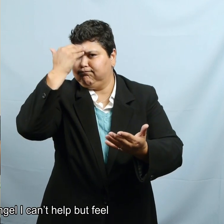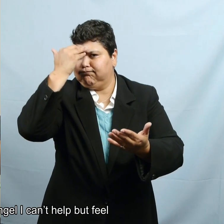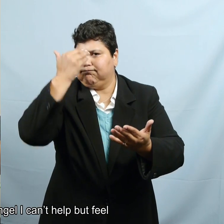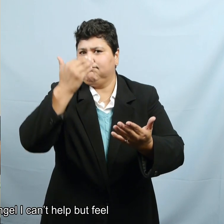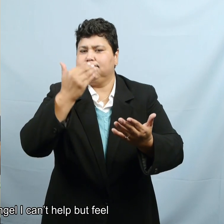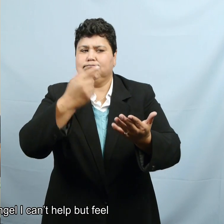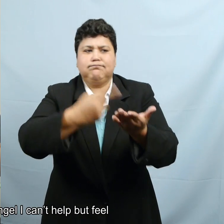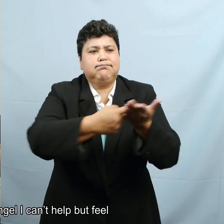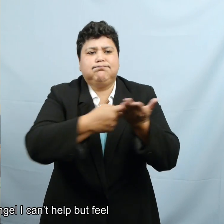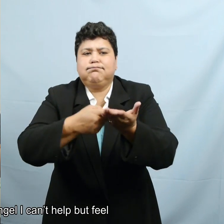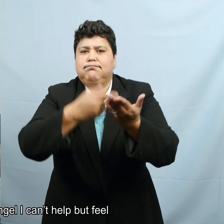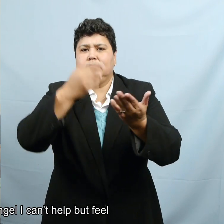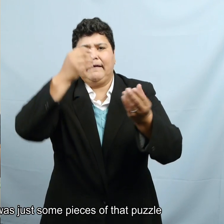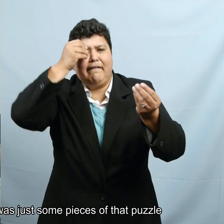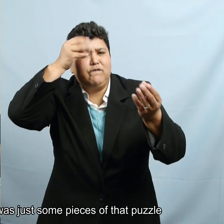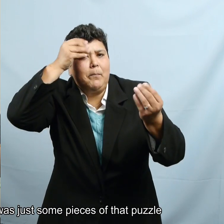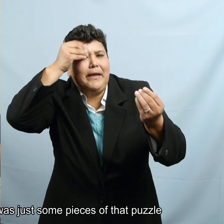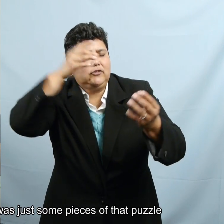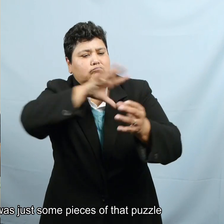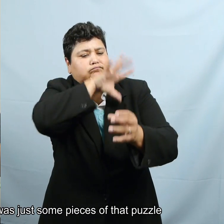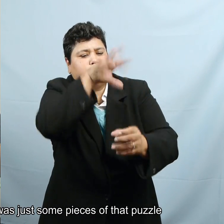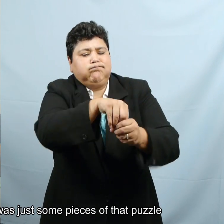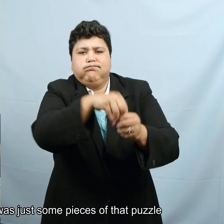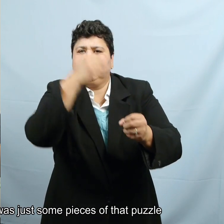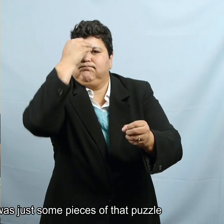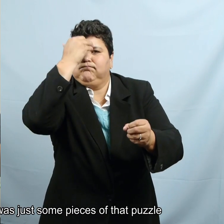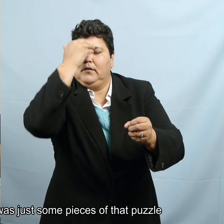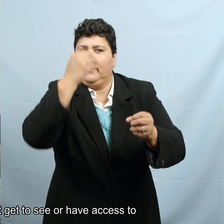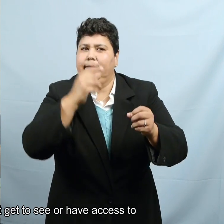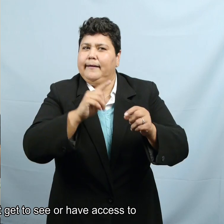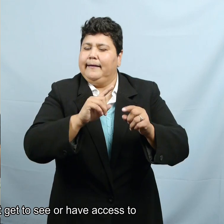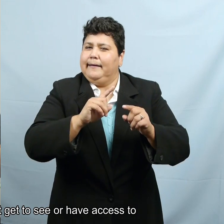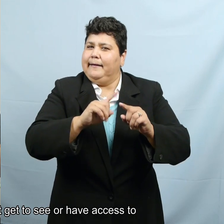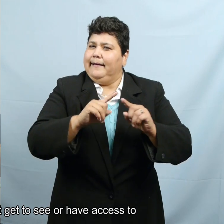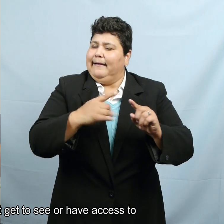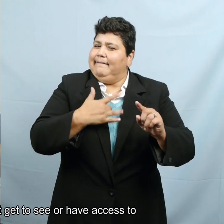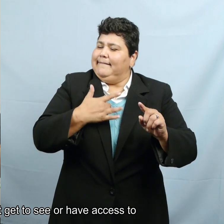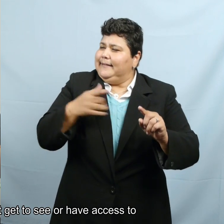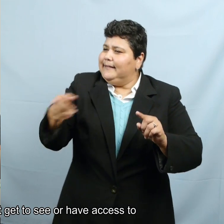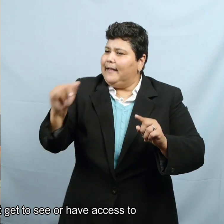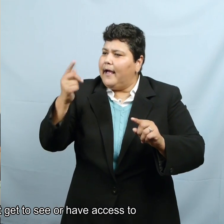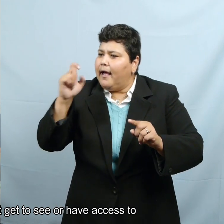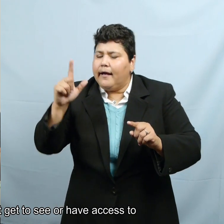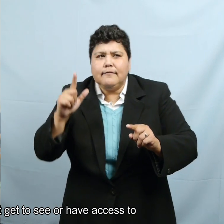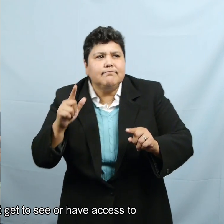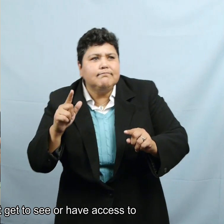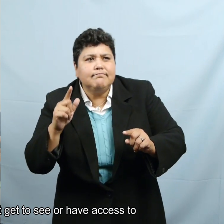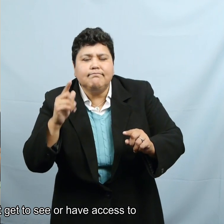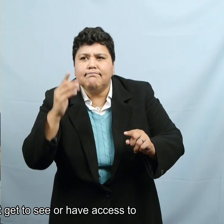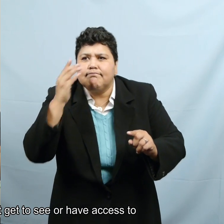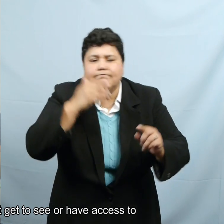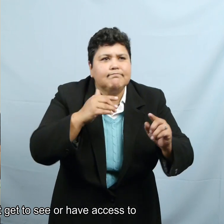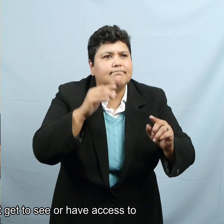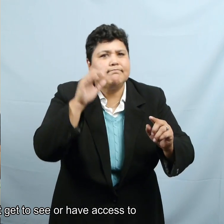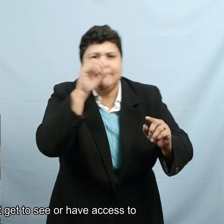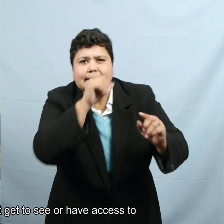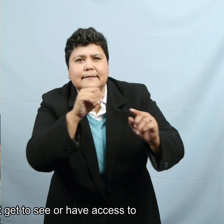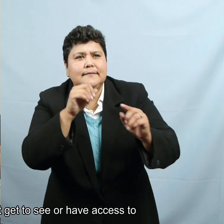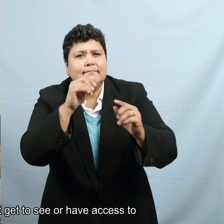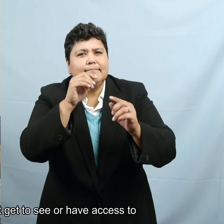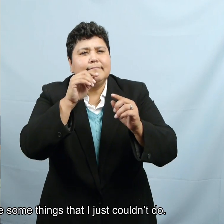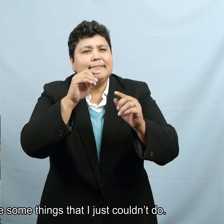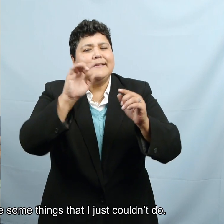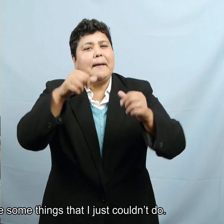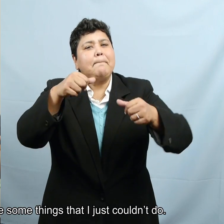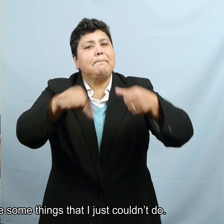And Angel, I can't help but feel like maybe there was just some pieces of that puzzle that he didn't get to see or have